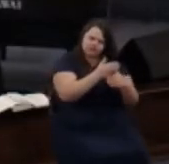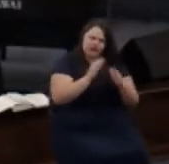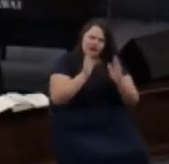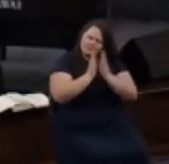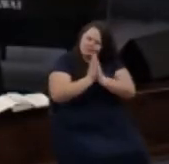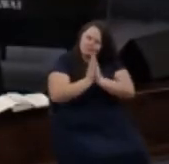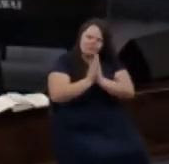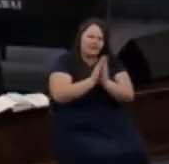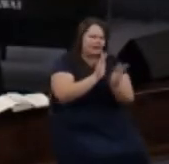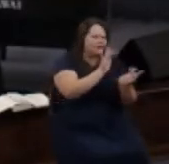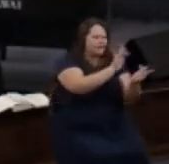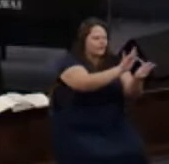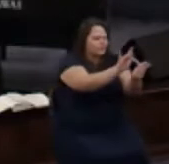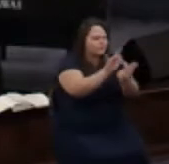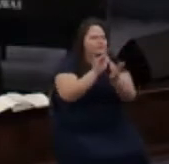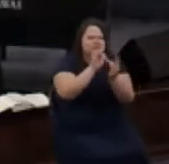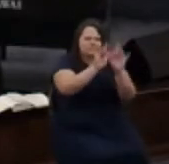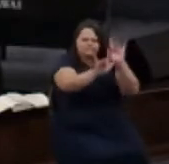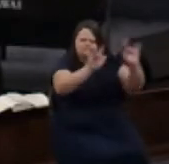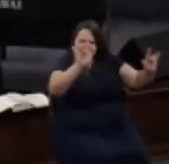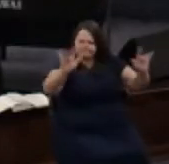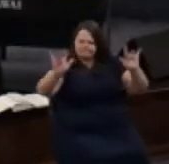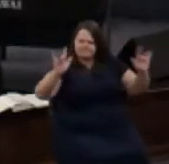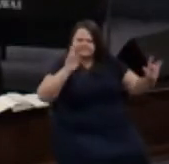out and touches the people here